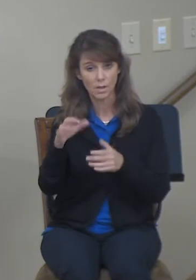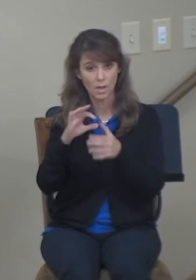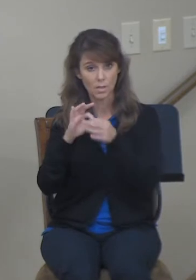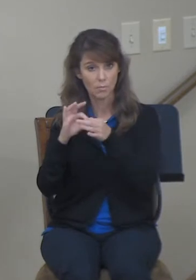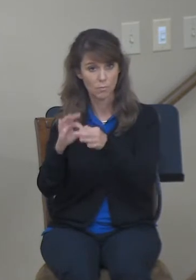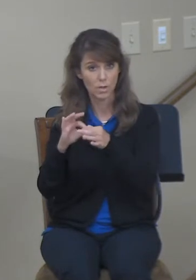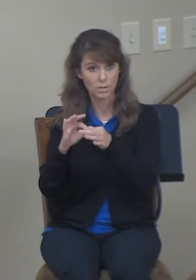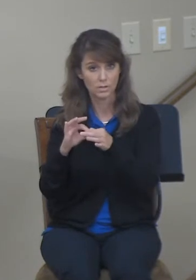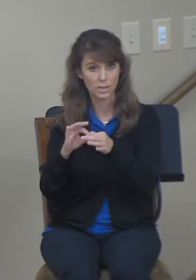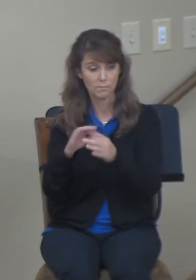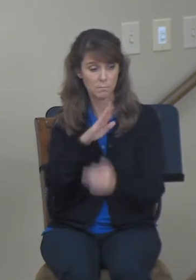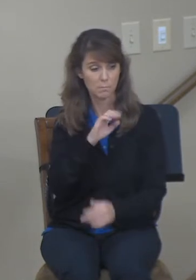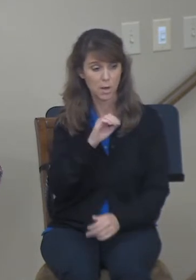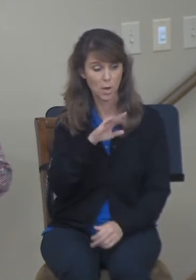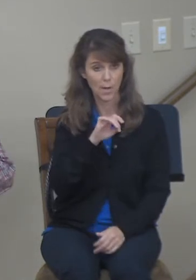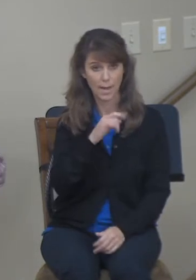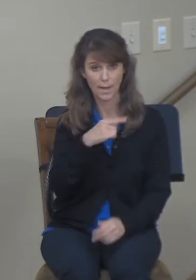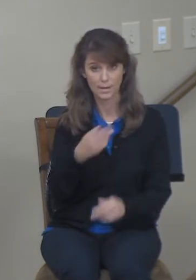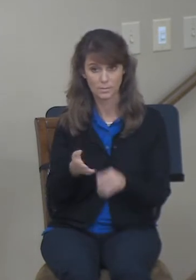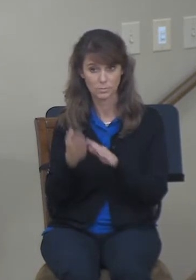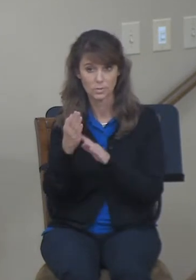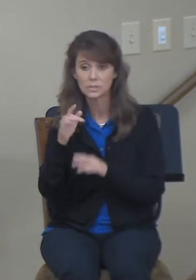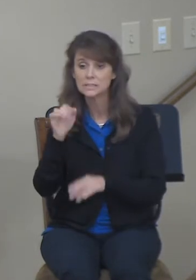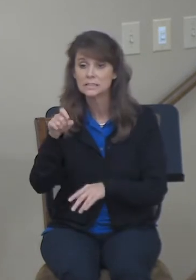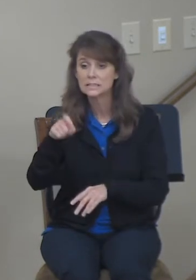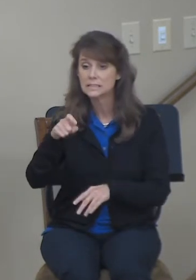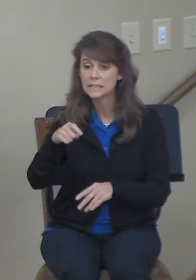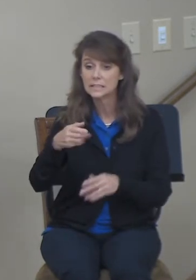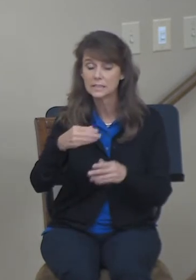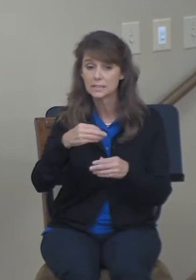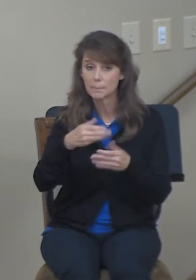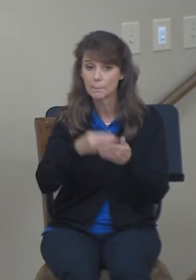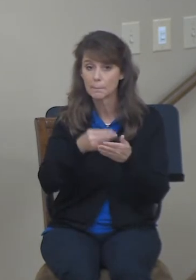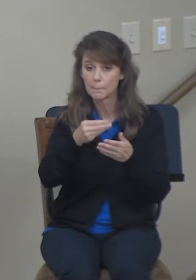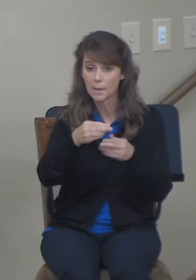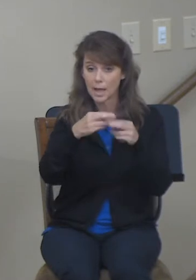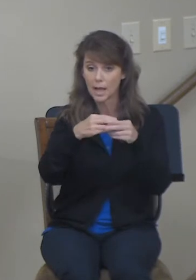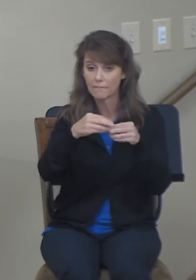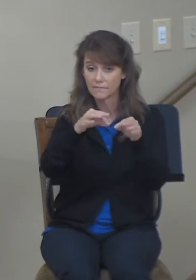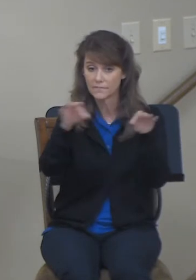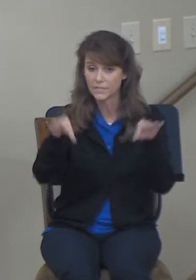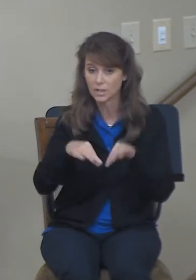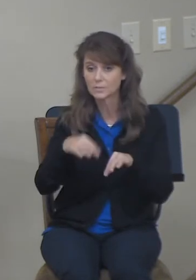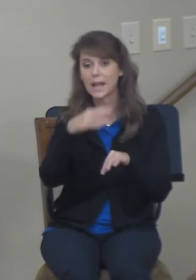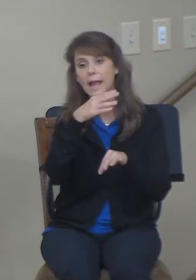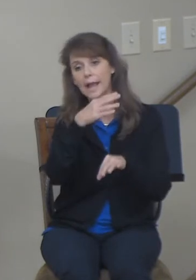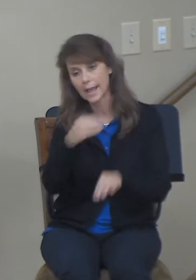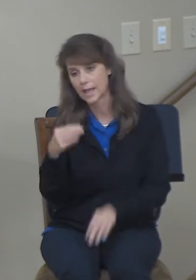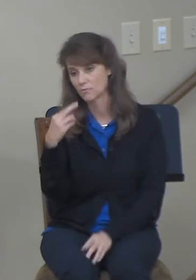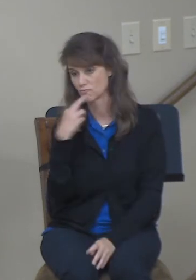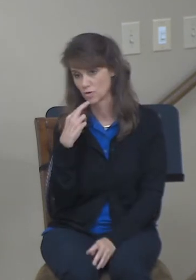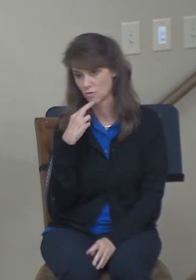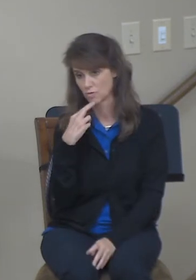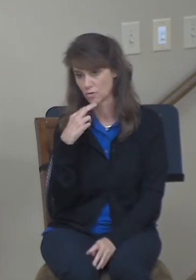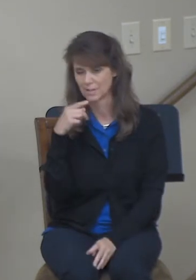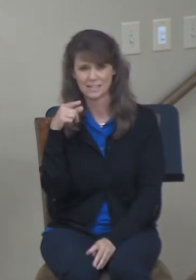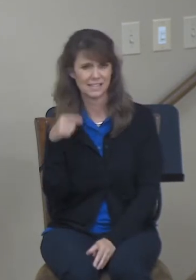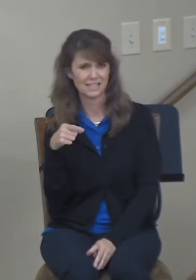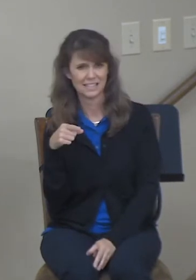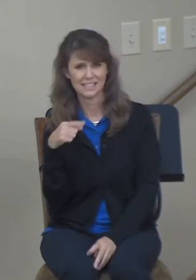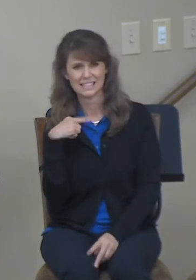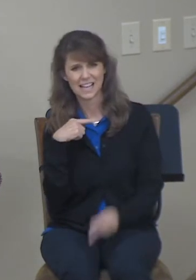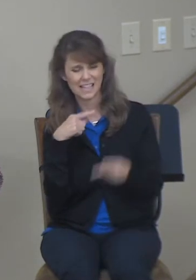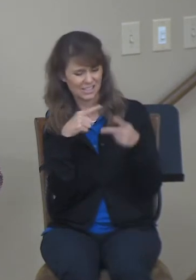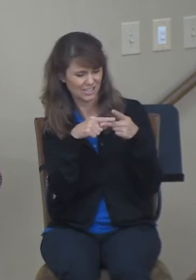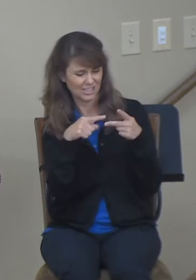Ruth. He weighed the cost and he said the cost was too great to redeem her, to redeem both the land and Ruth because I'm not